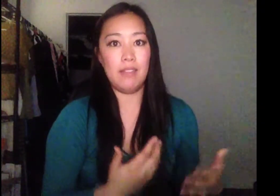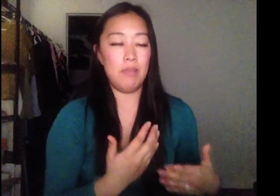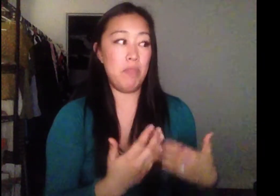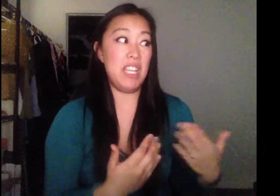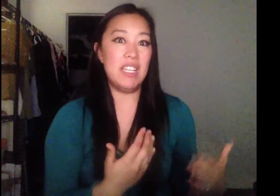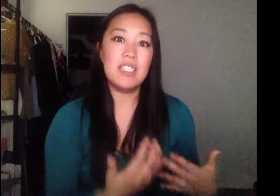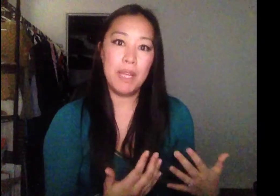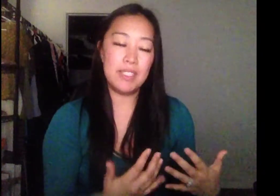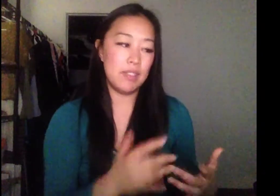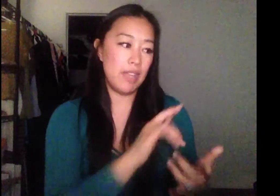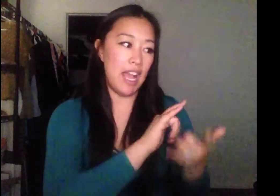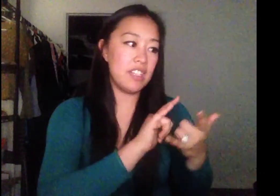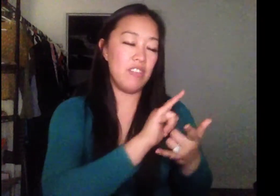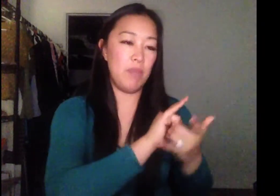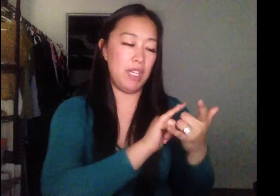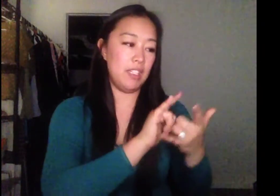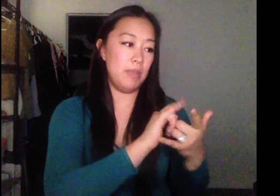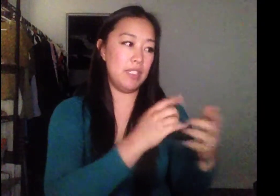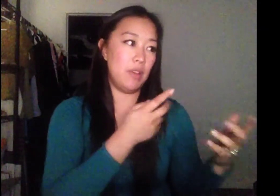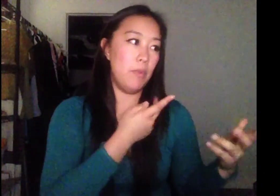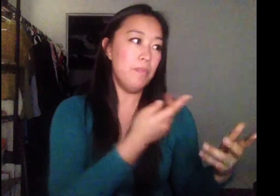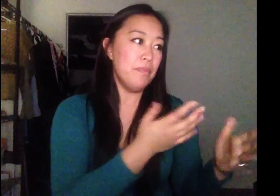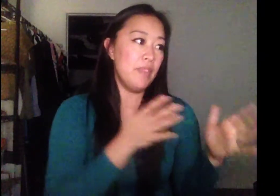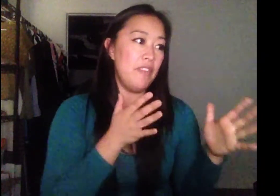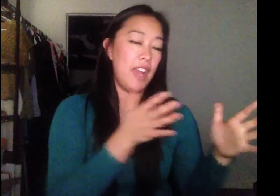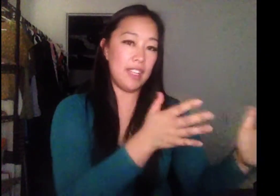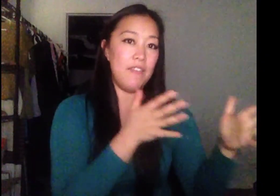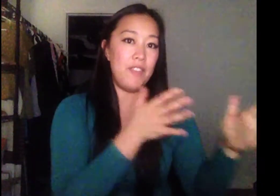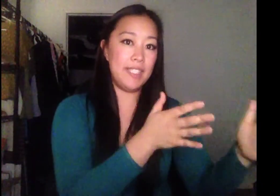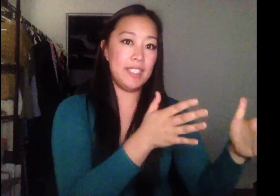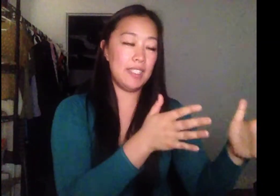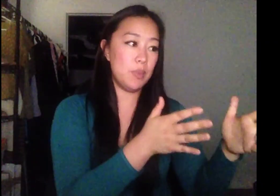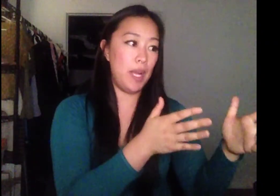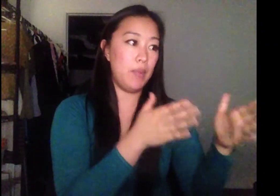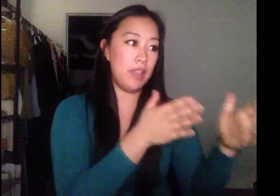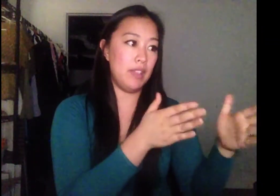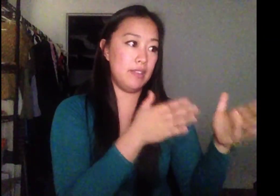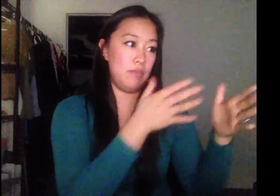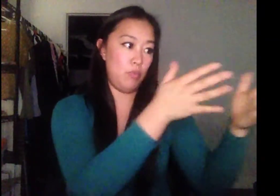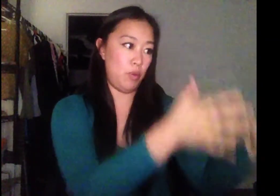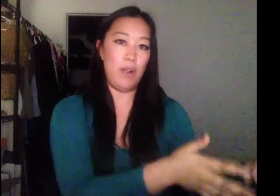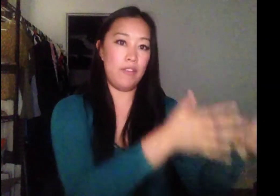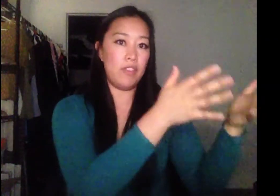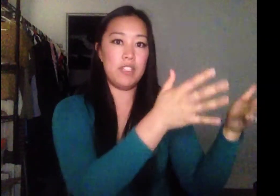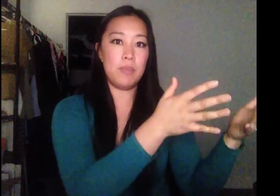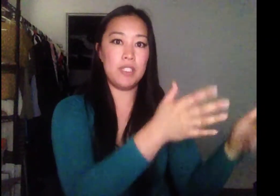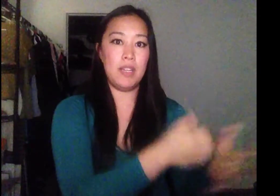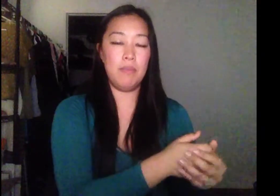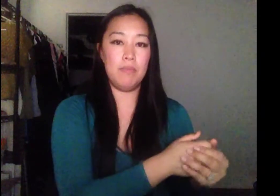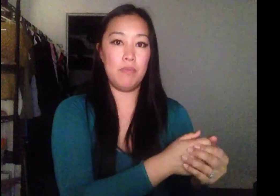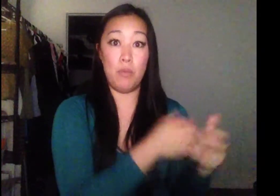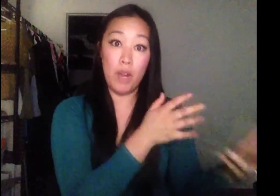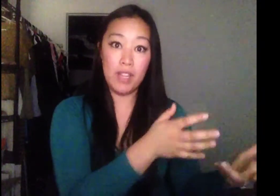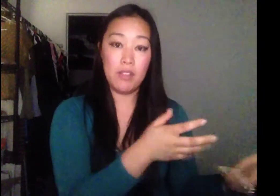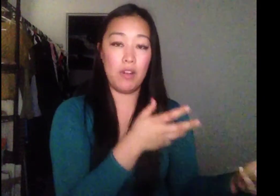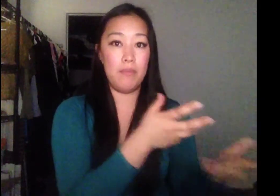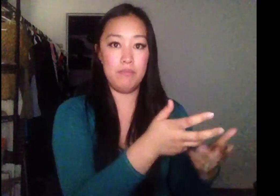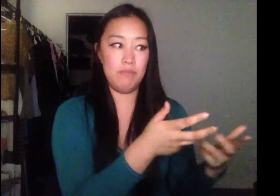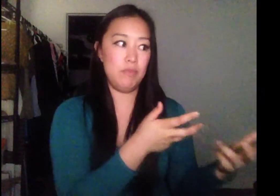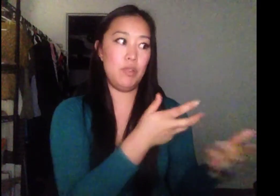like being intimate. So the action of being intimate. So the fact that I'm facing this way with whoever this person I'm with or I'm doing